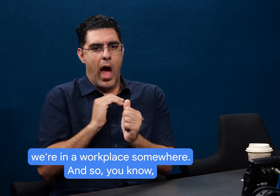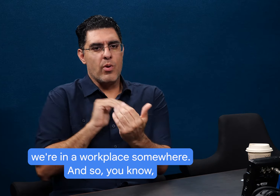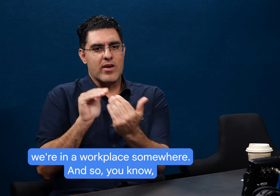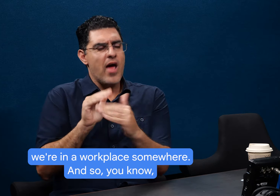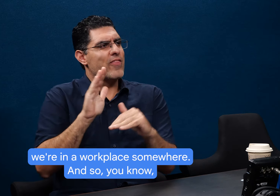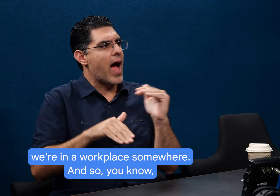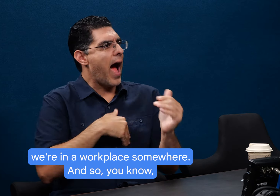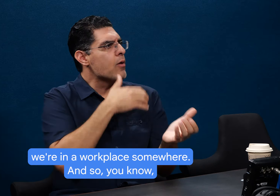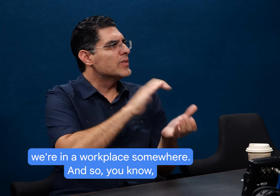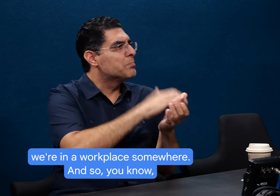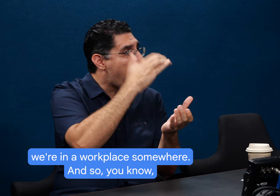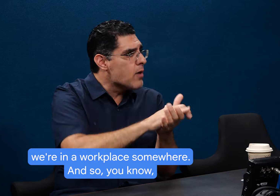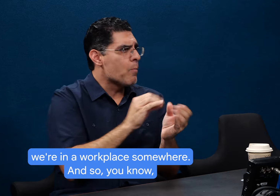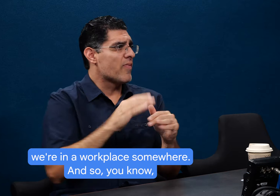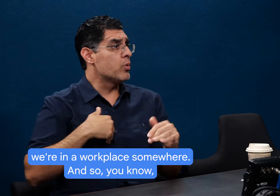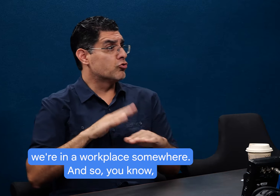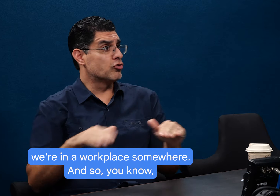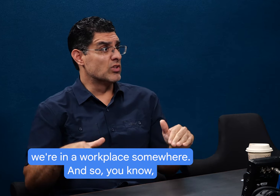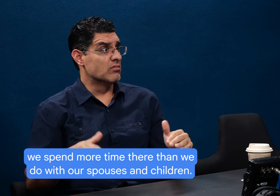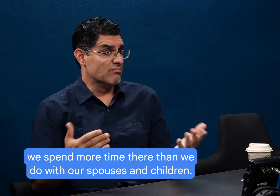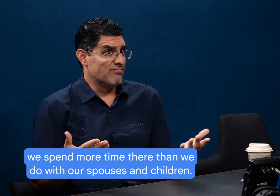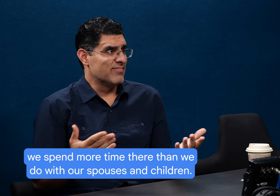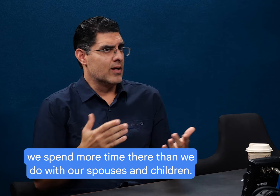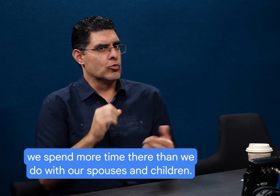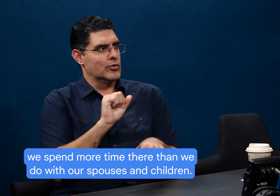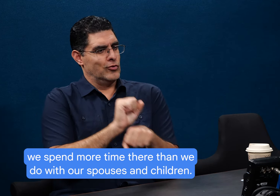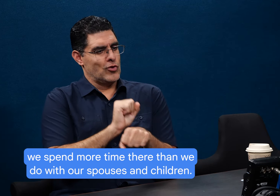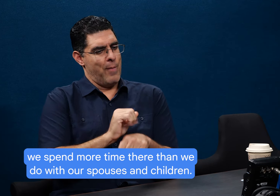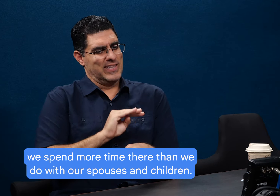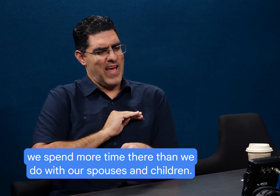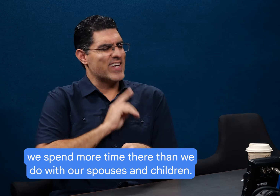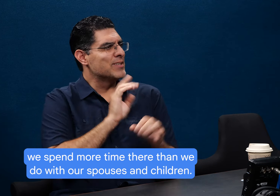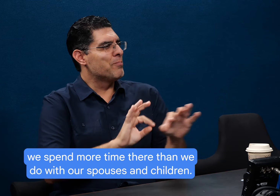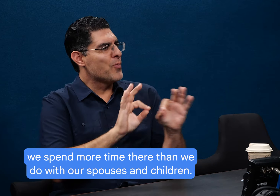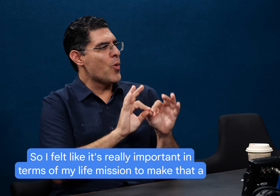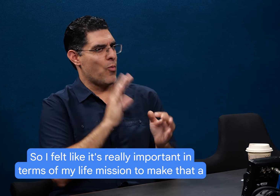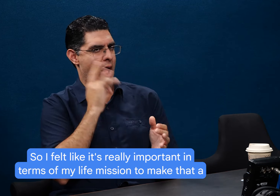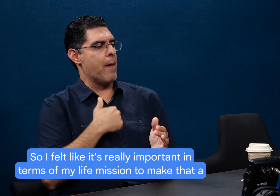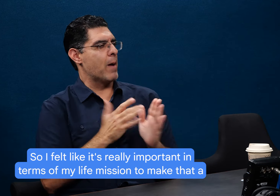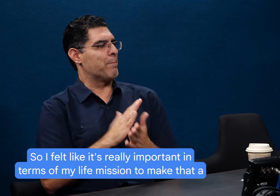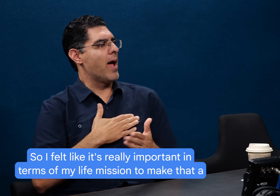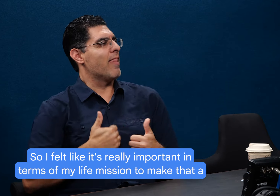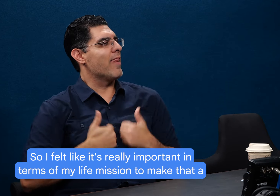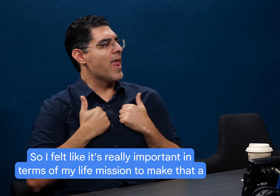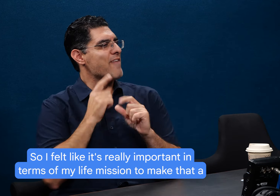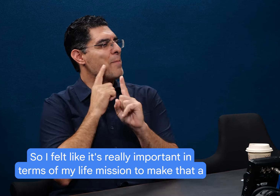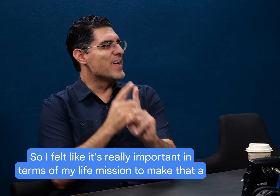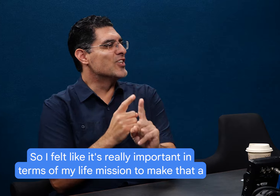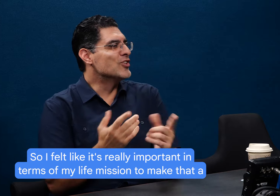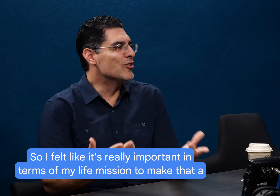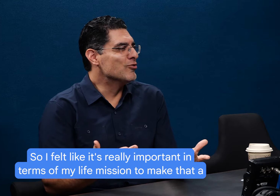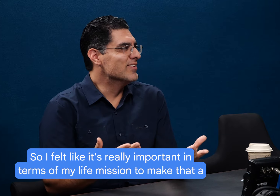And so, you know, we spend more time there than we do with our spouses and children. So I felt like it's really important